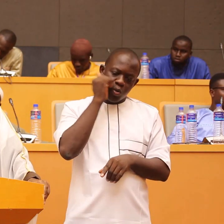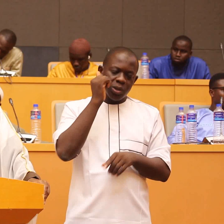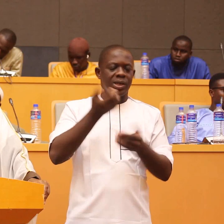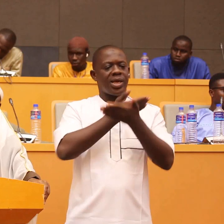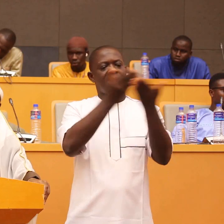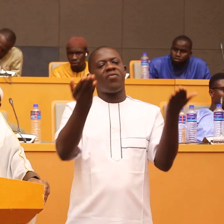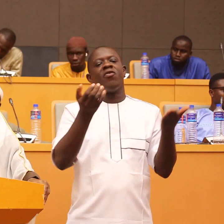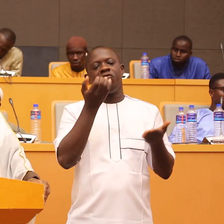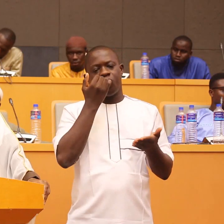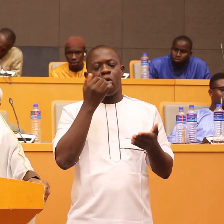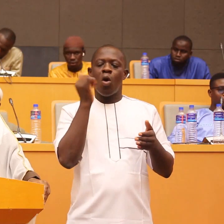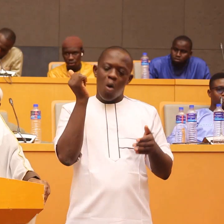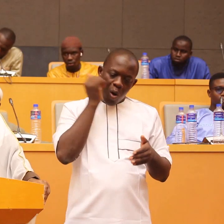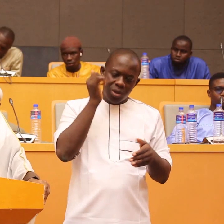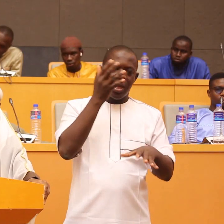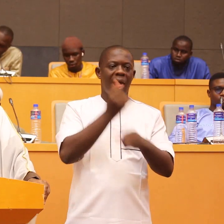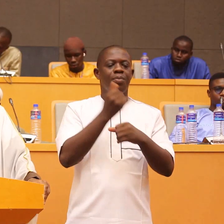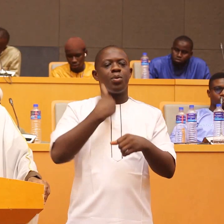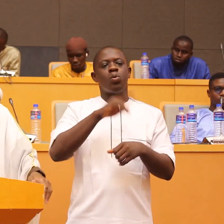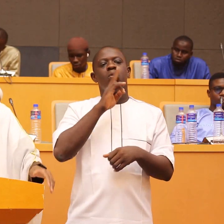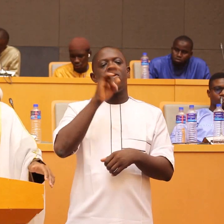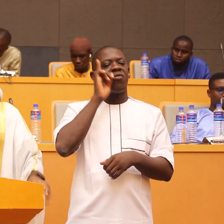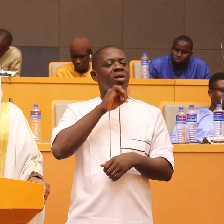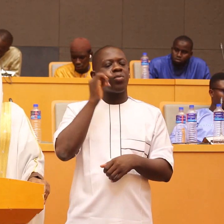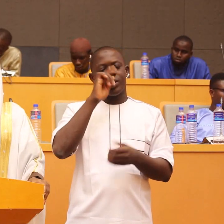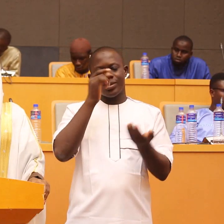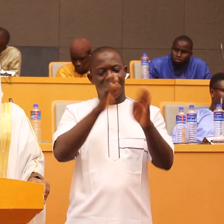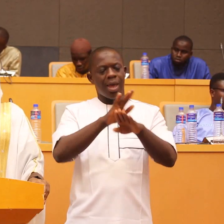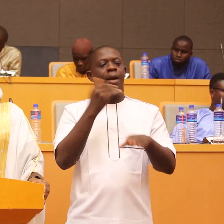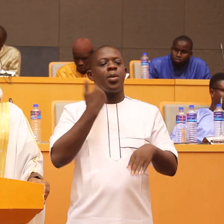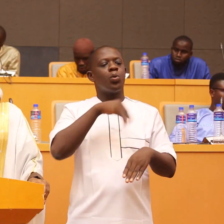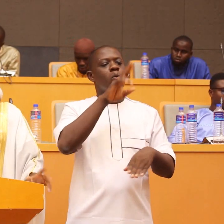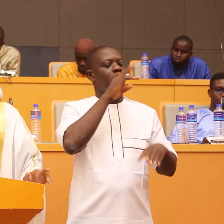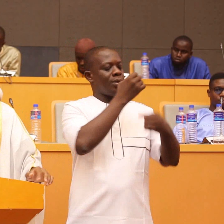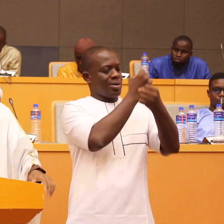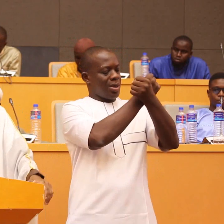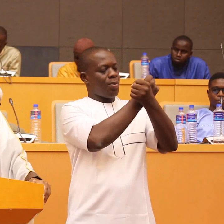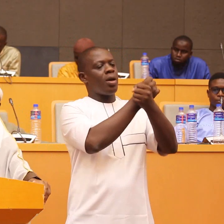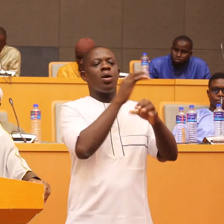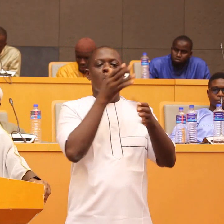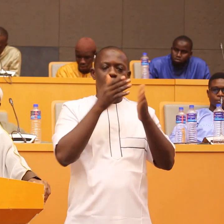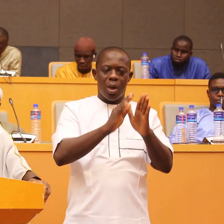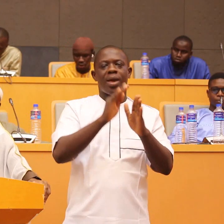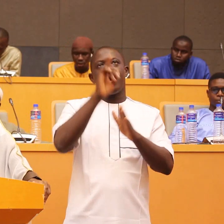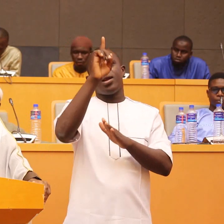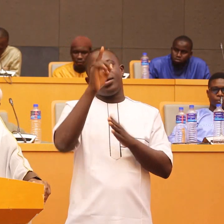feed the orphans and the poor people and the captive for the sake of allah